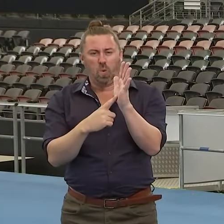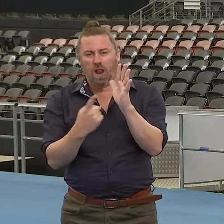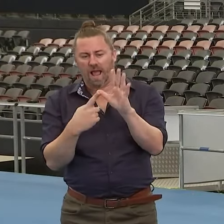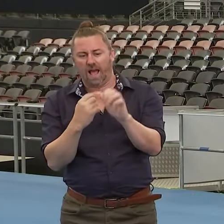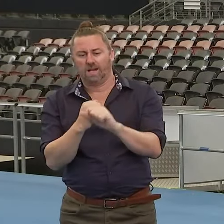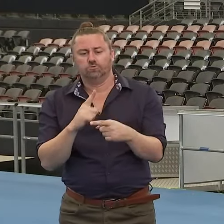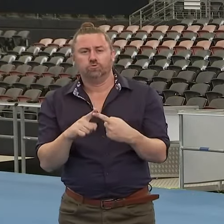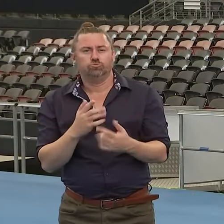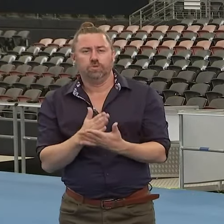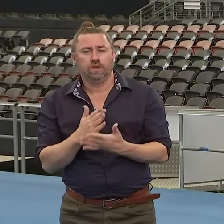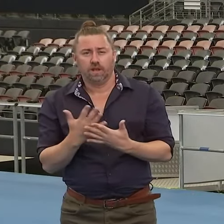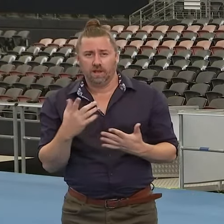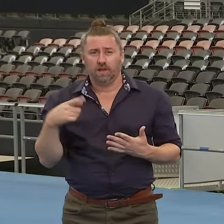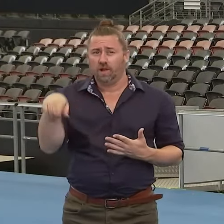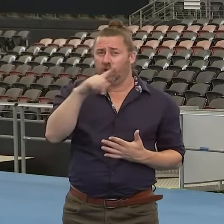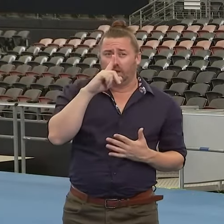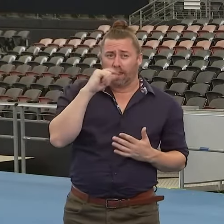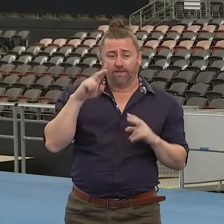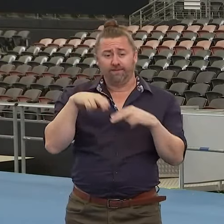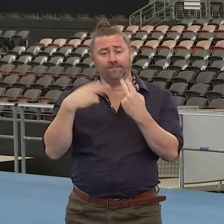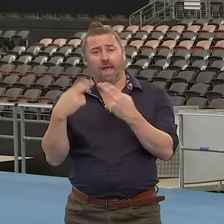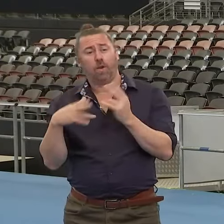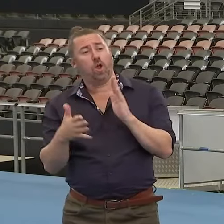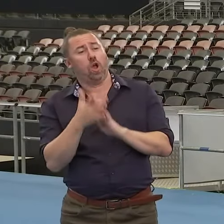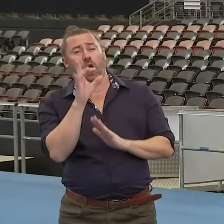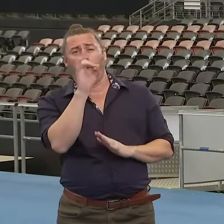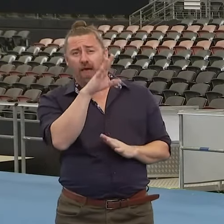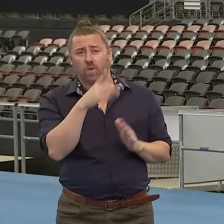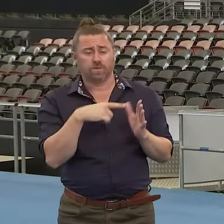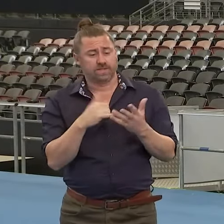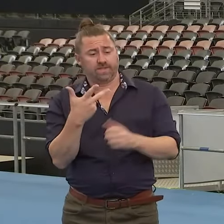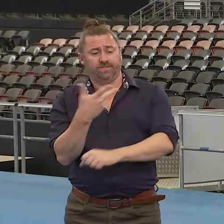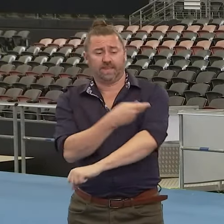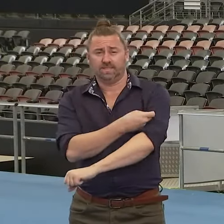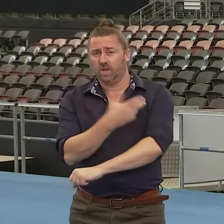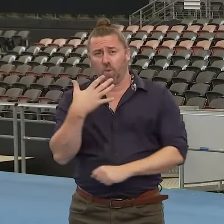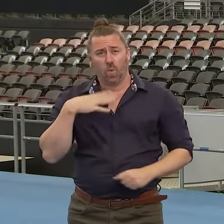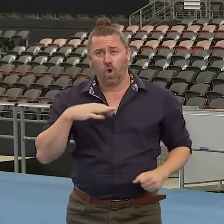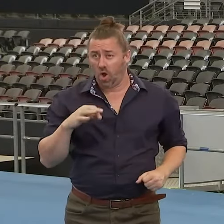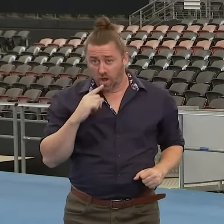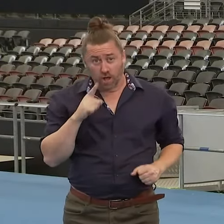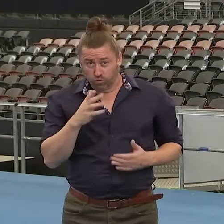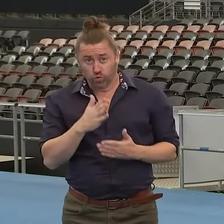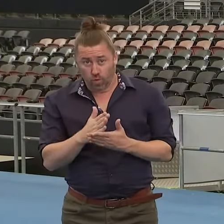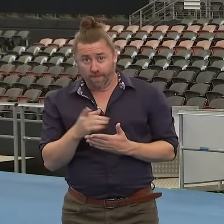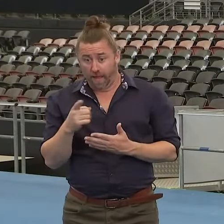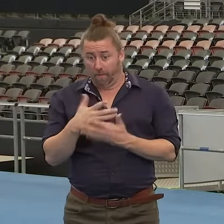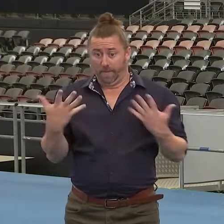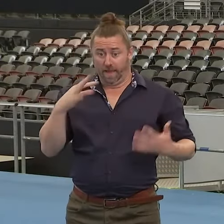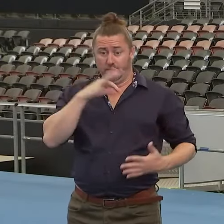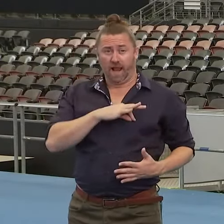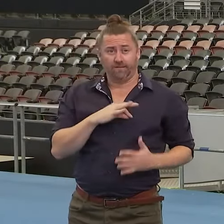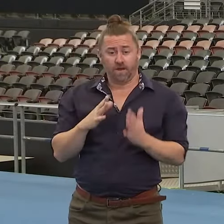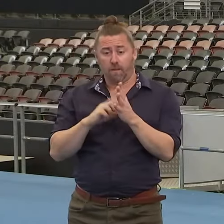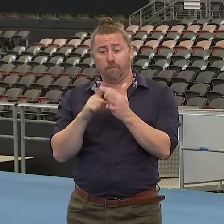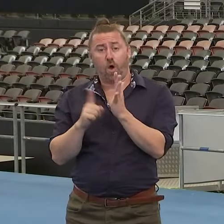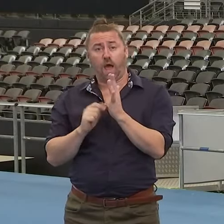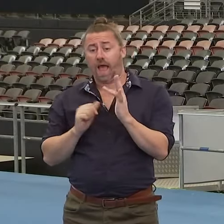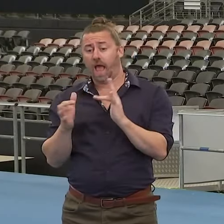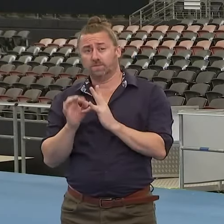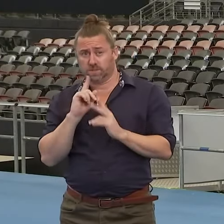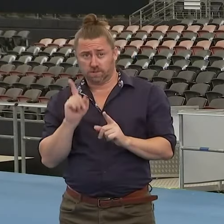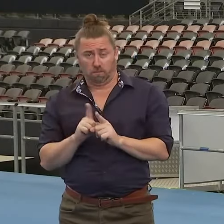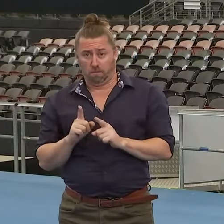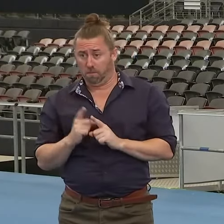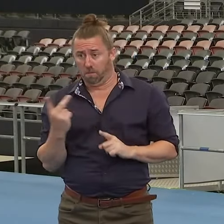vaccinated as a family, go and get vaccinated. I found it to be the best protection. And Michael says exactly the same thing.